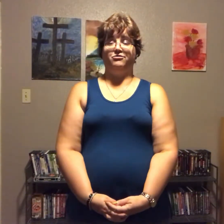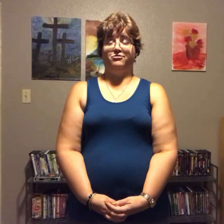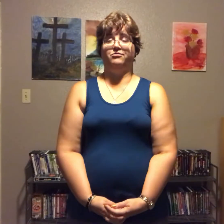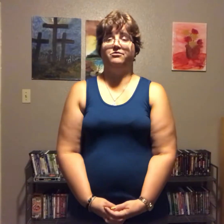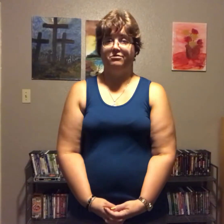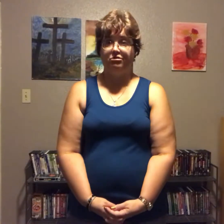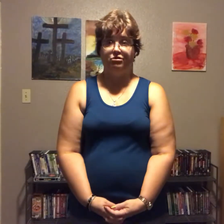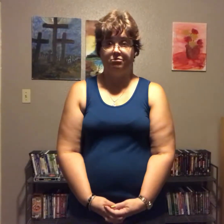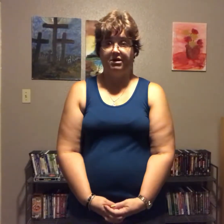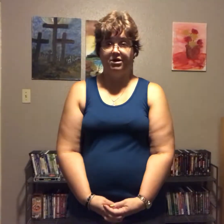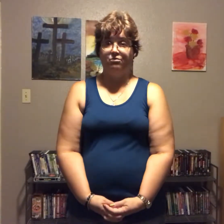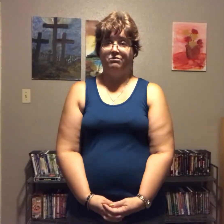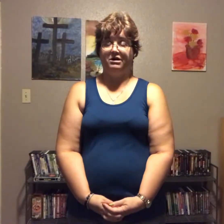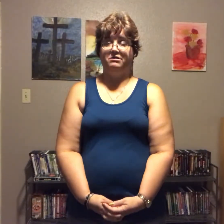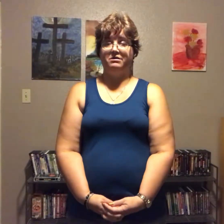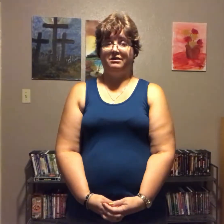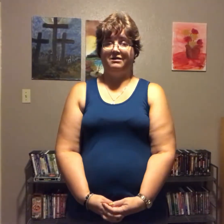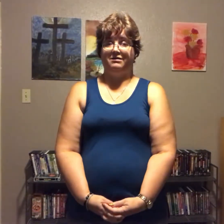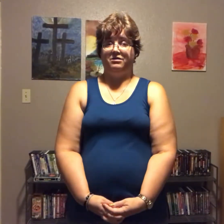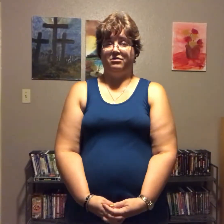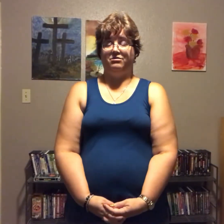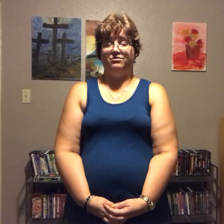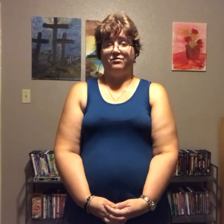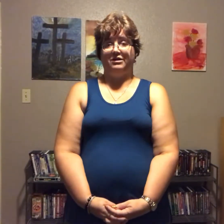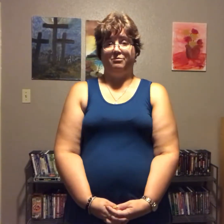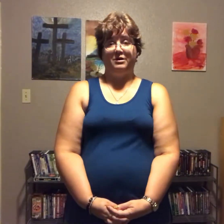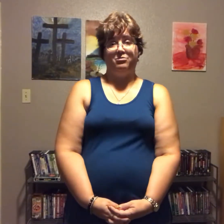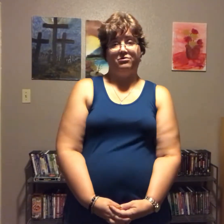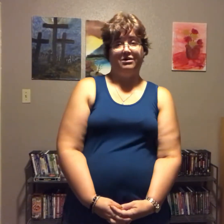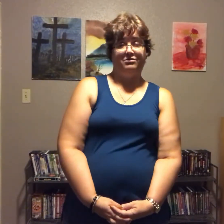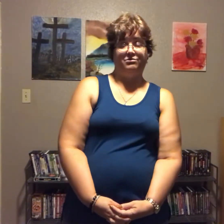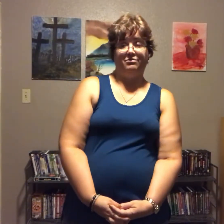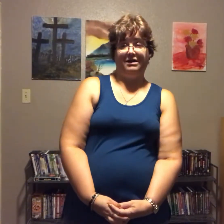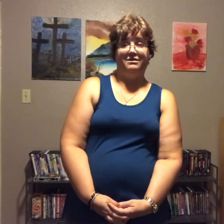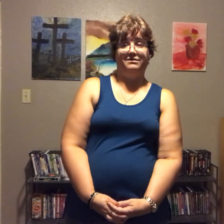doing my own rant and you know it's funny people does a rant